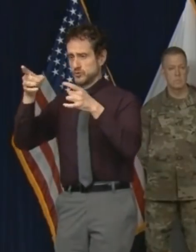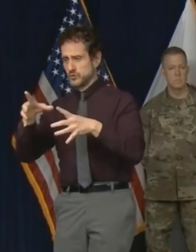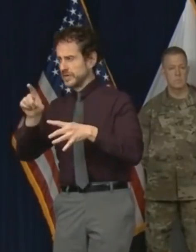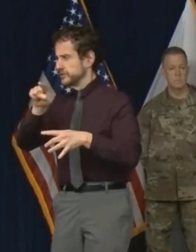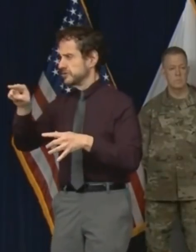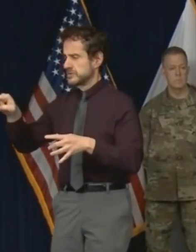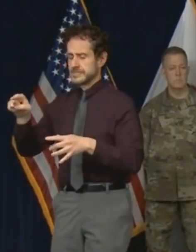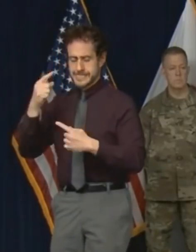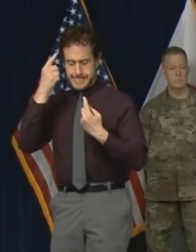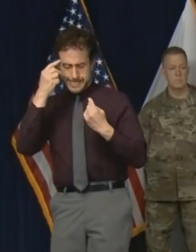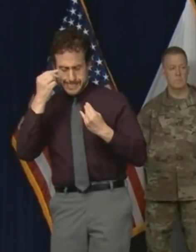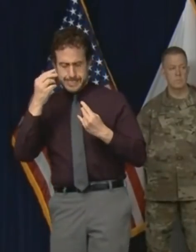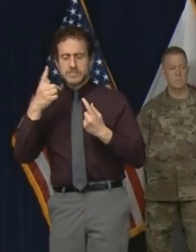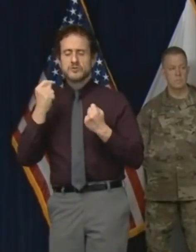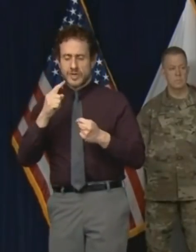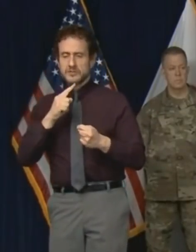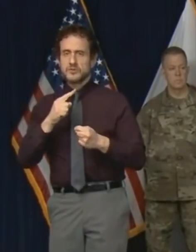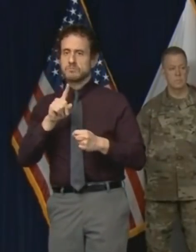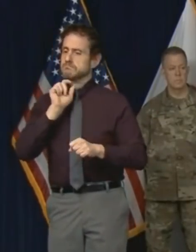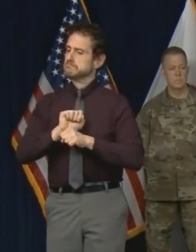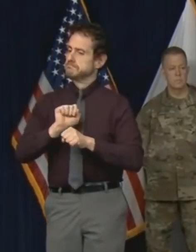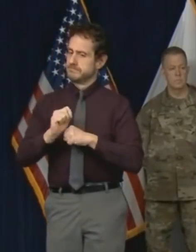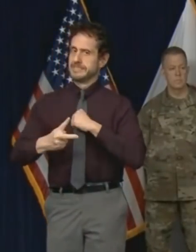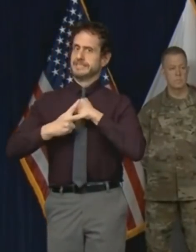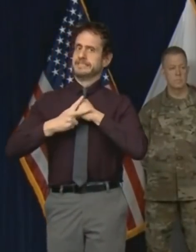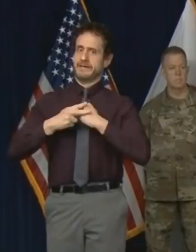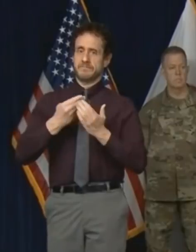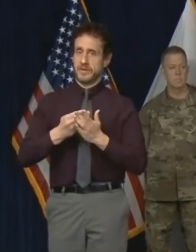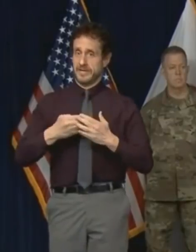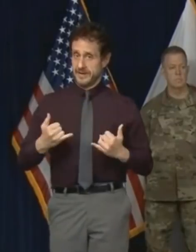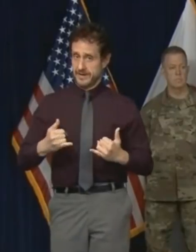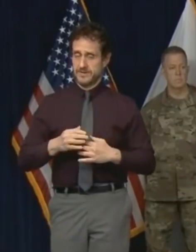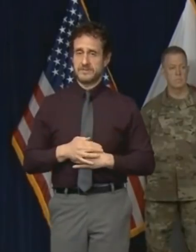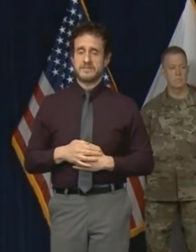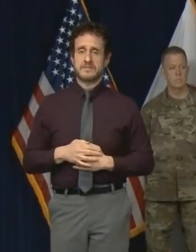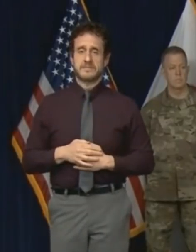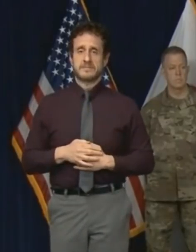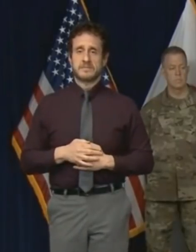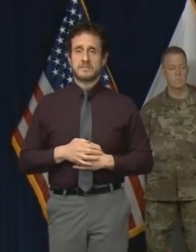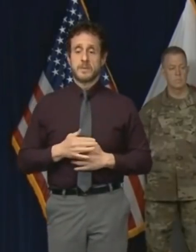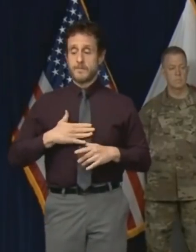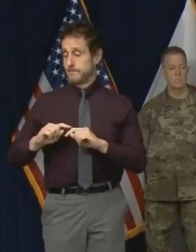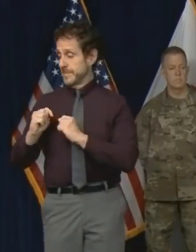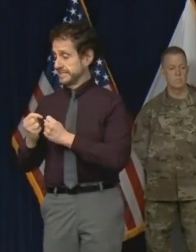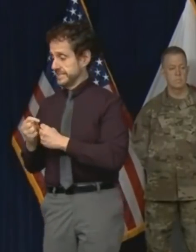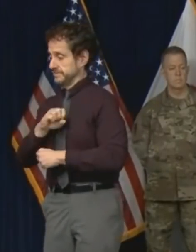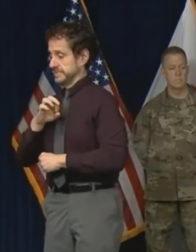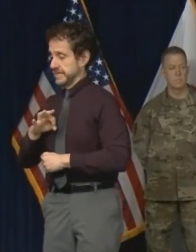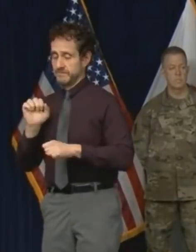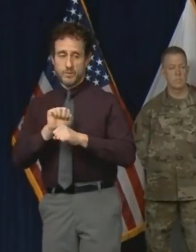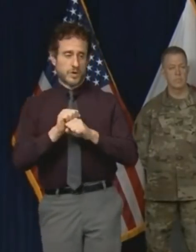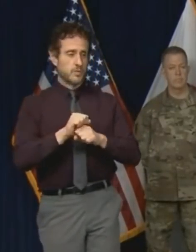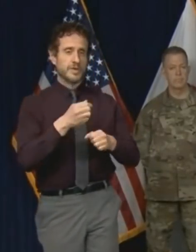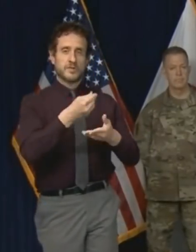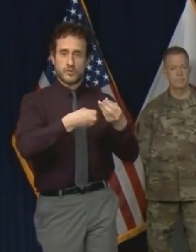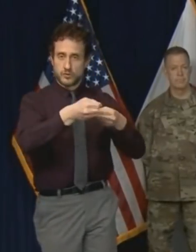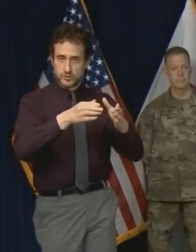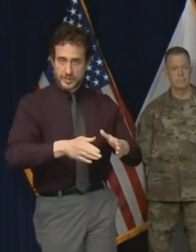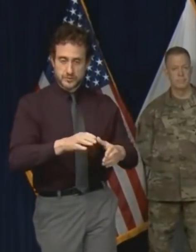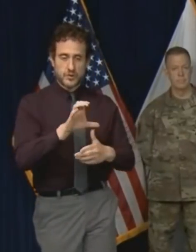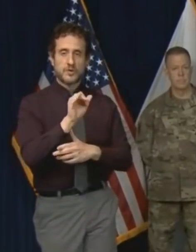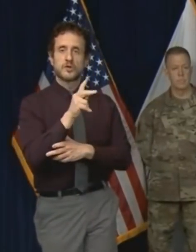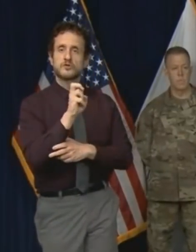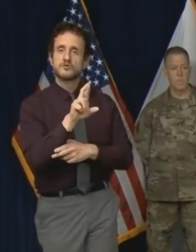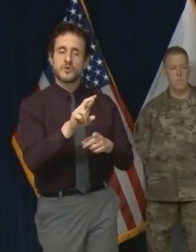far sooner. Beyond that, my team has been working with the treasurer and the controller to leverage over 700